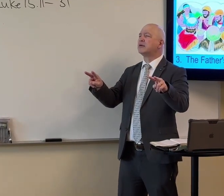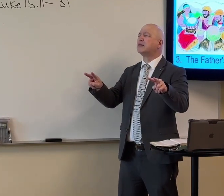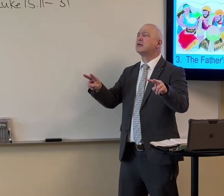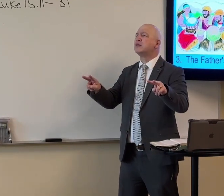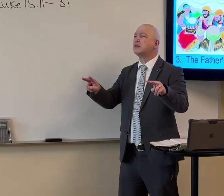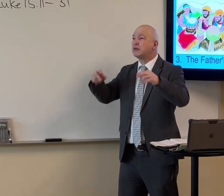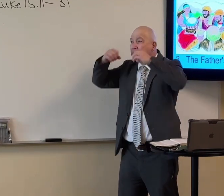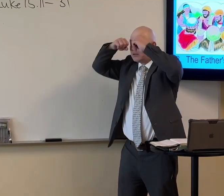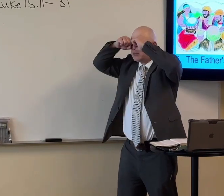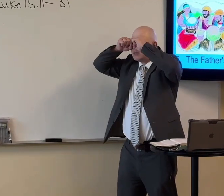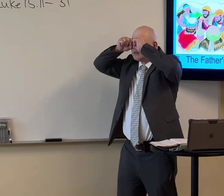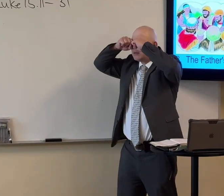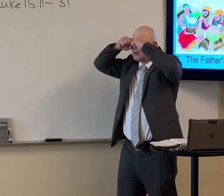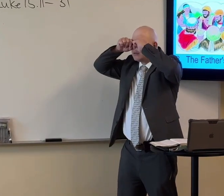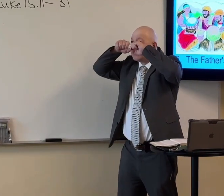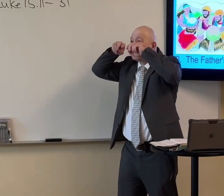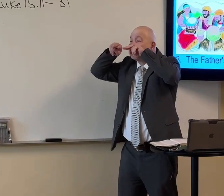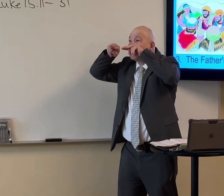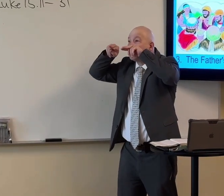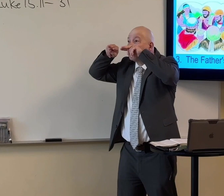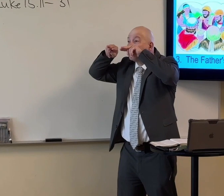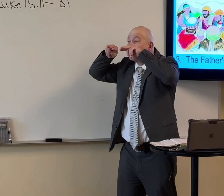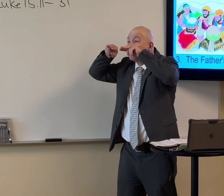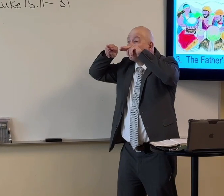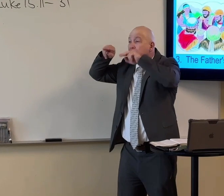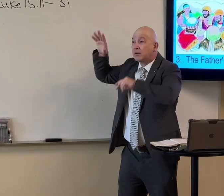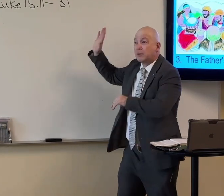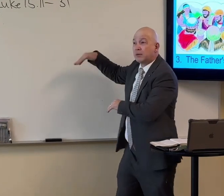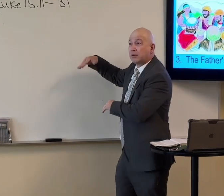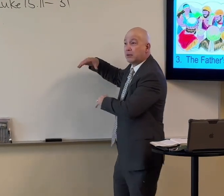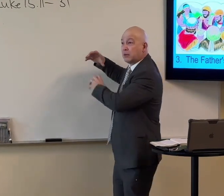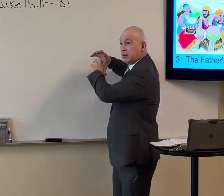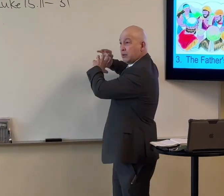And then. He sees him afar off.